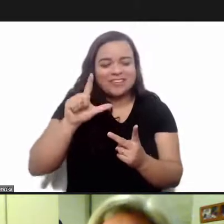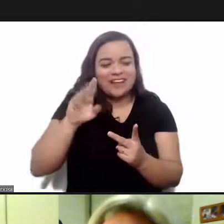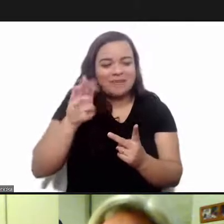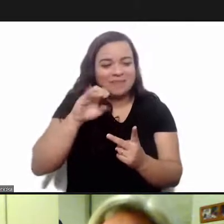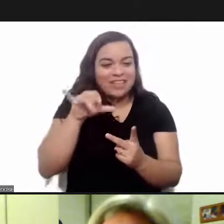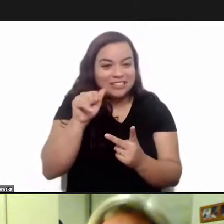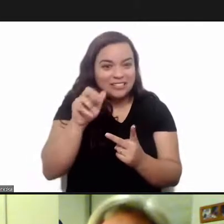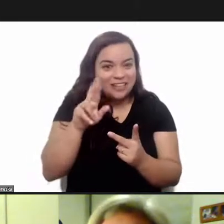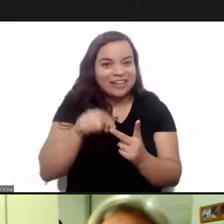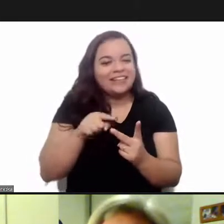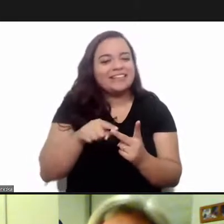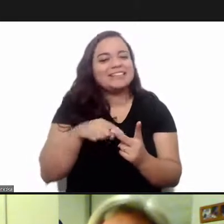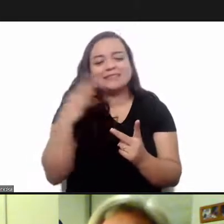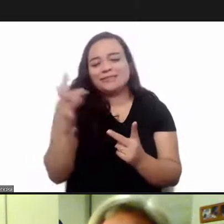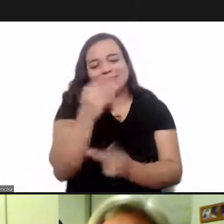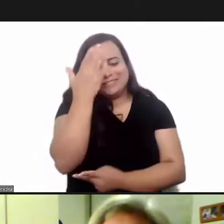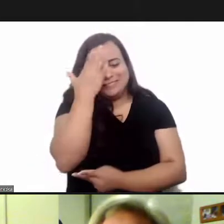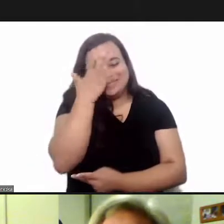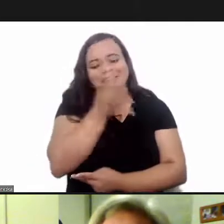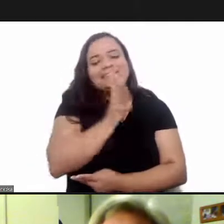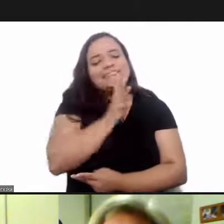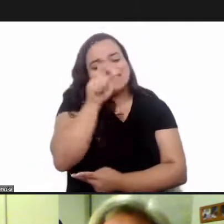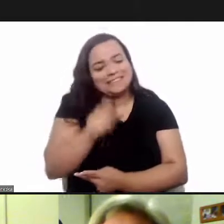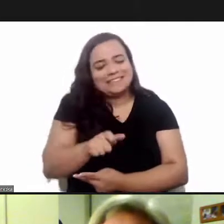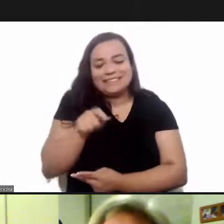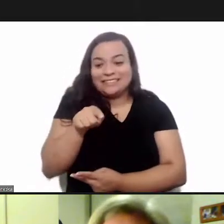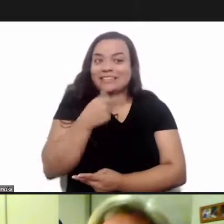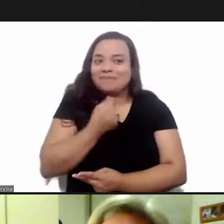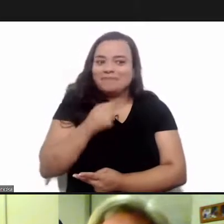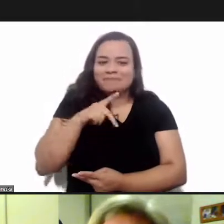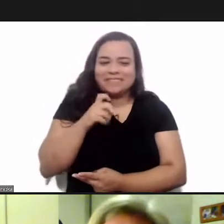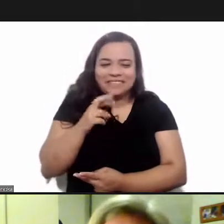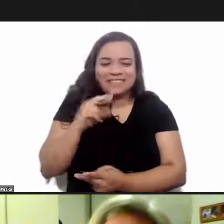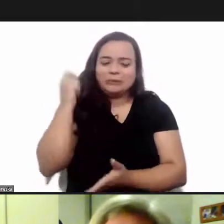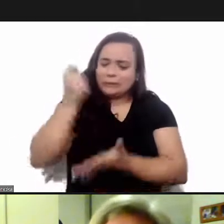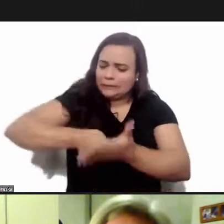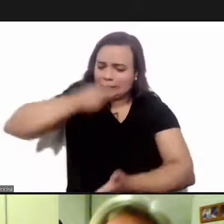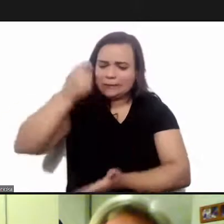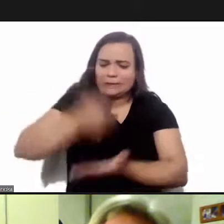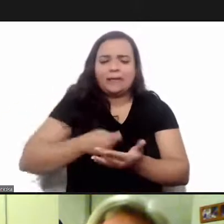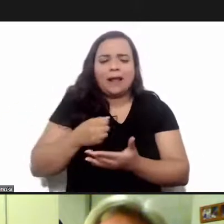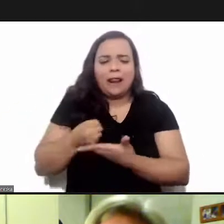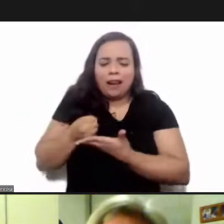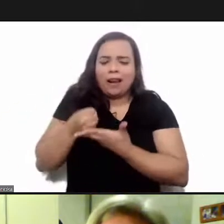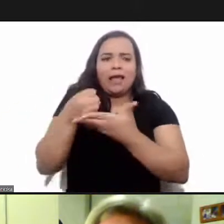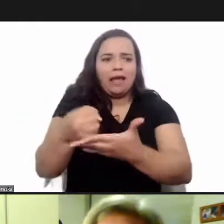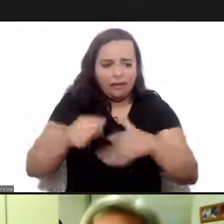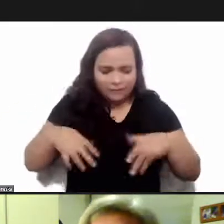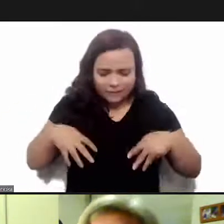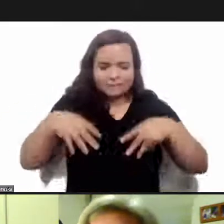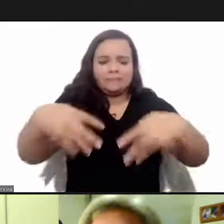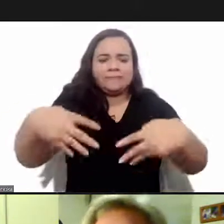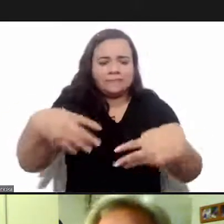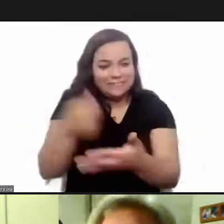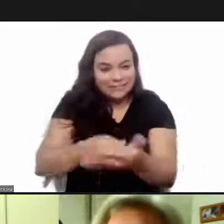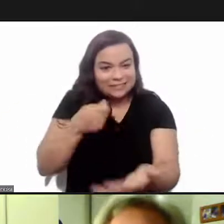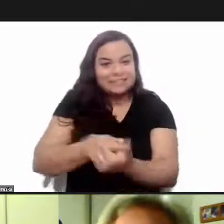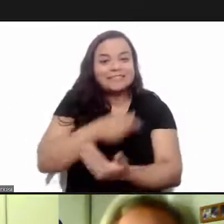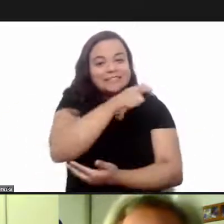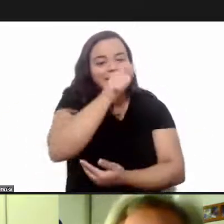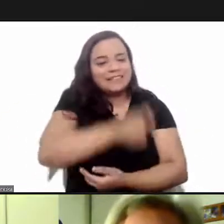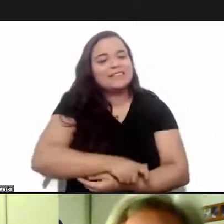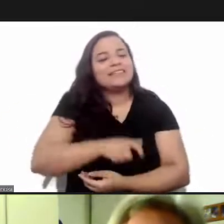all of us know pedro who a great activist who leads the struggle in this struggle